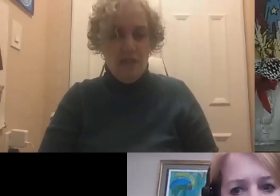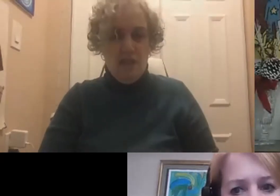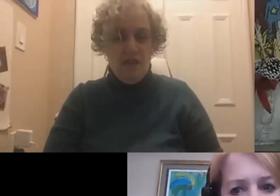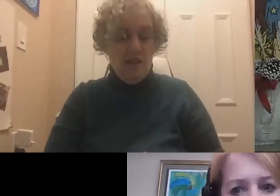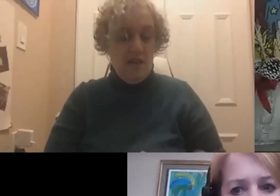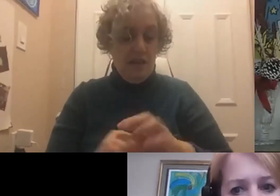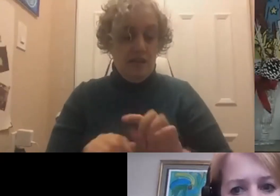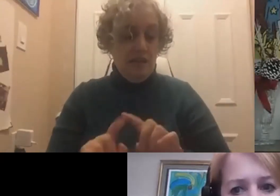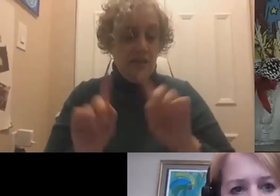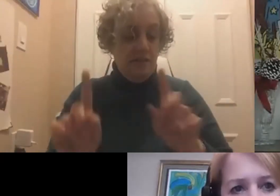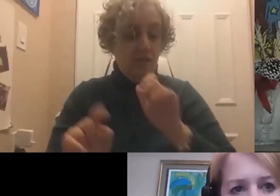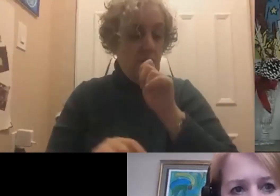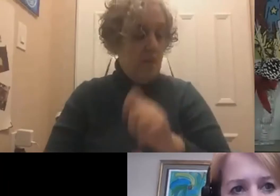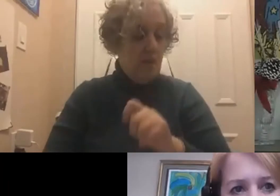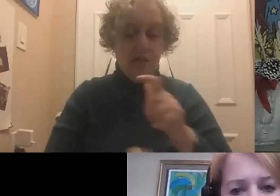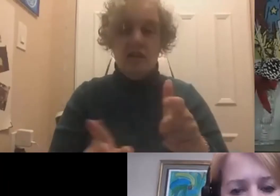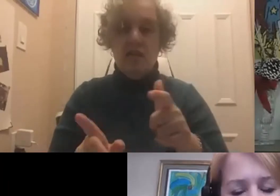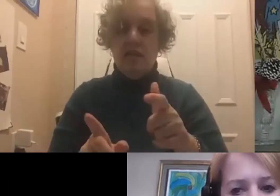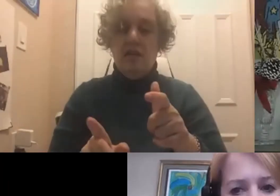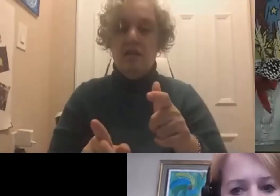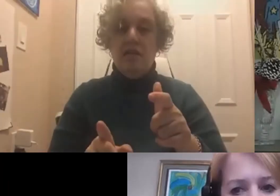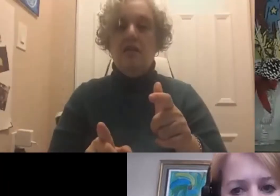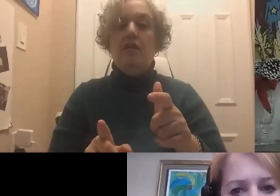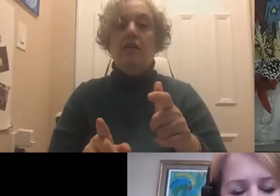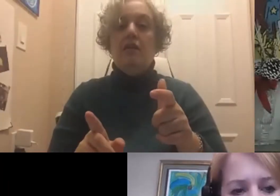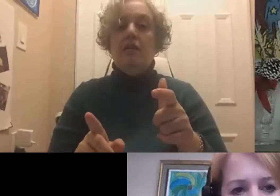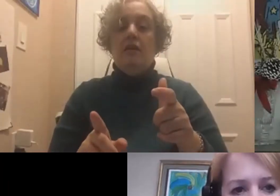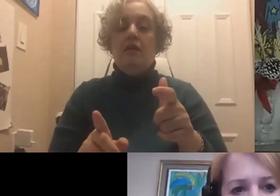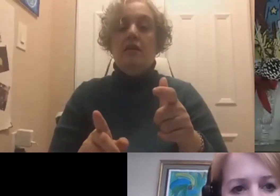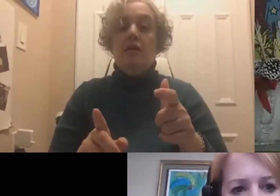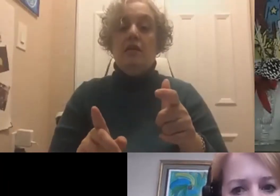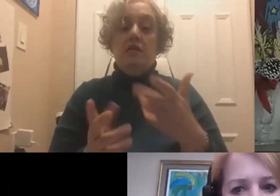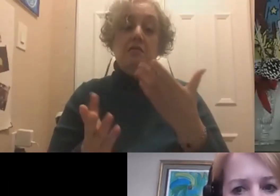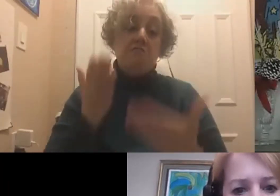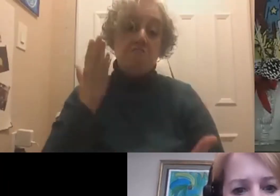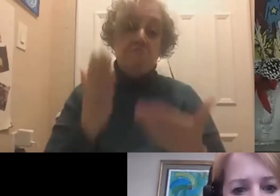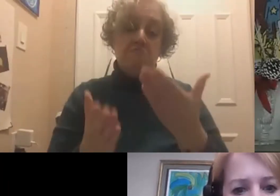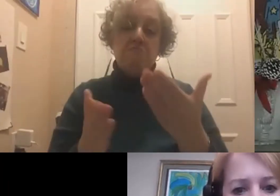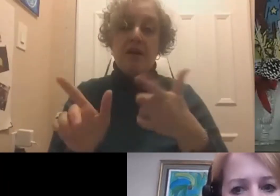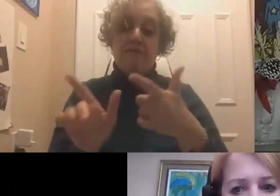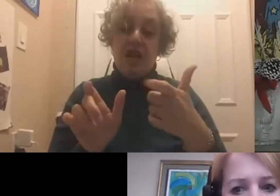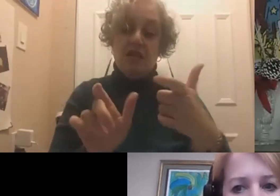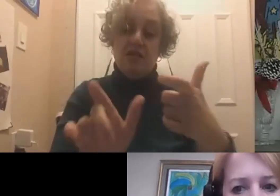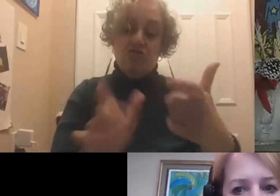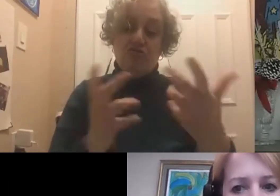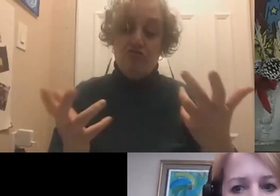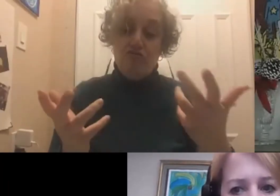different than we have today. It just might be faster and quicker.